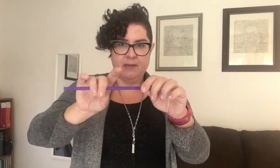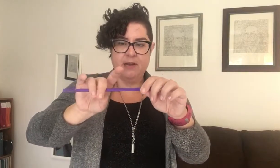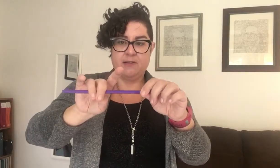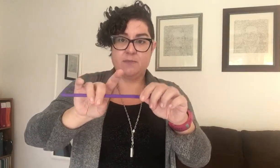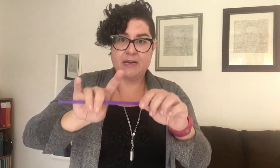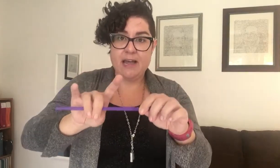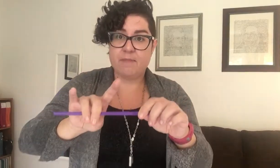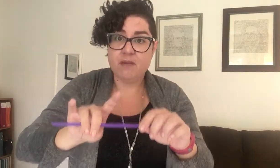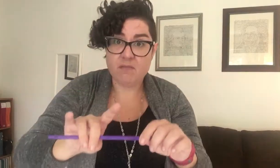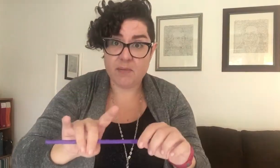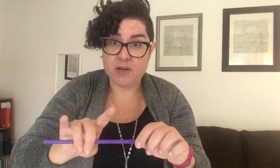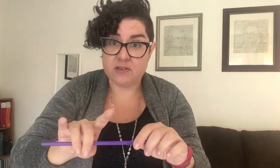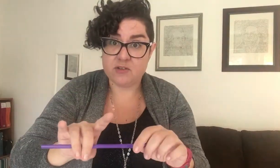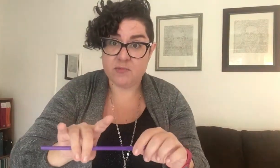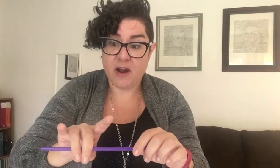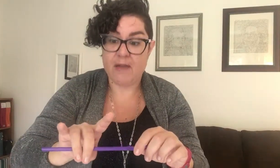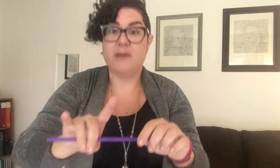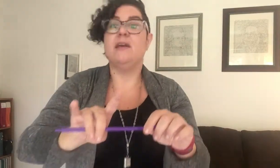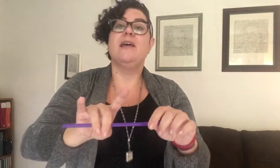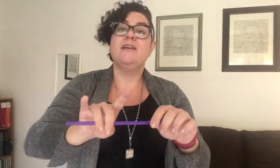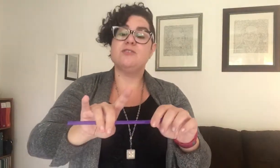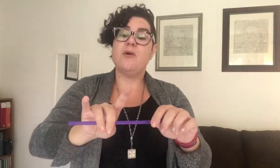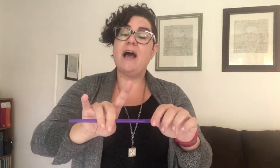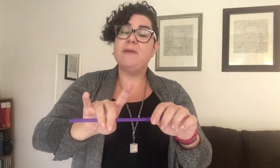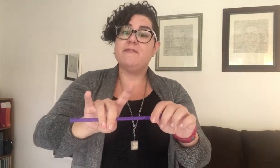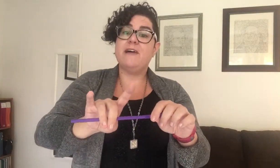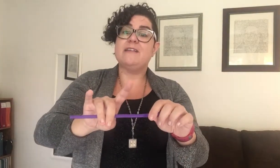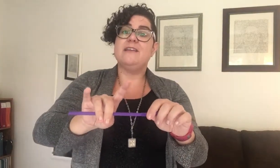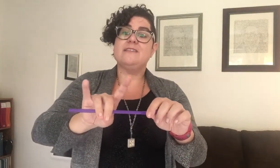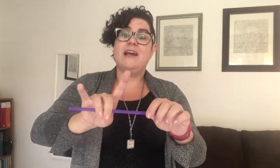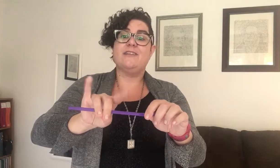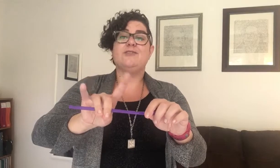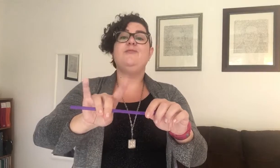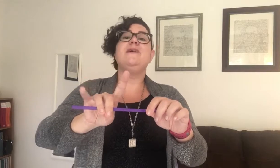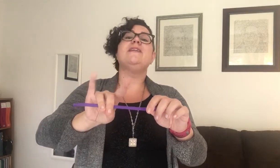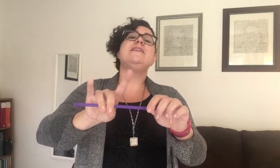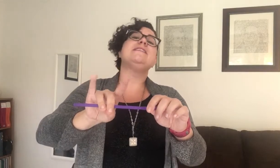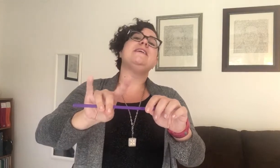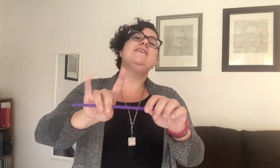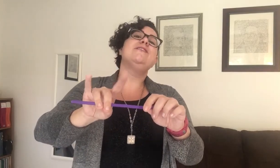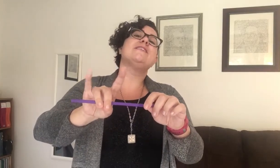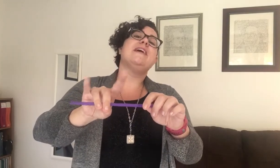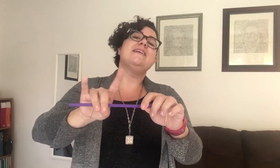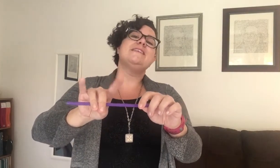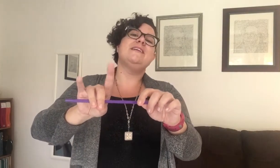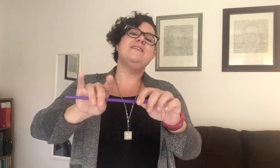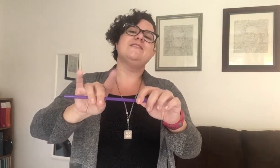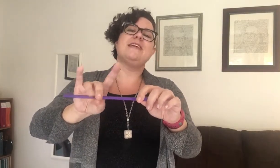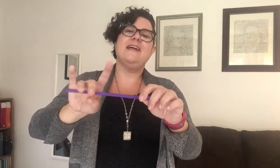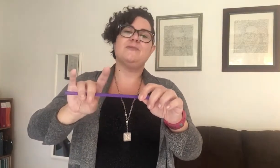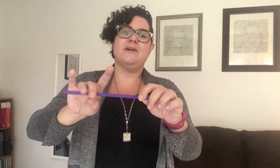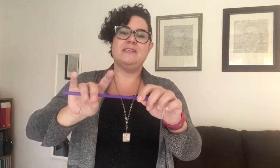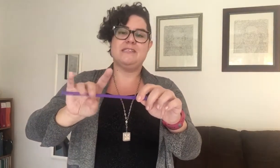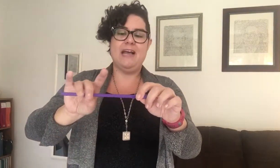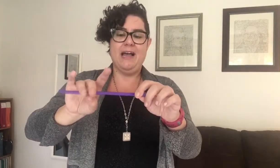Is your bunny happy? My bunny is super happy. He's so happy in fact that he's going to actually wiggle his ears and let his ears dance while he snacks.